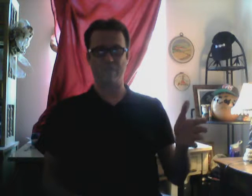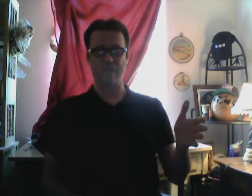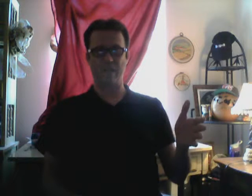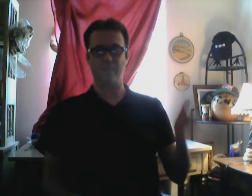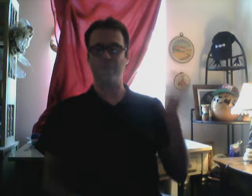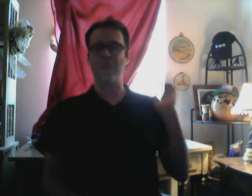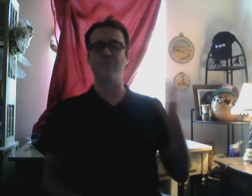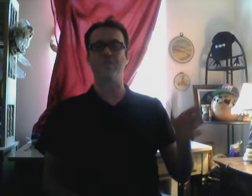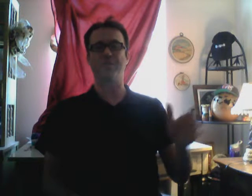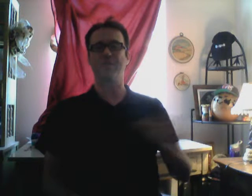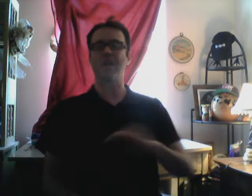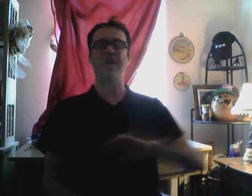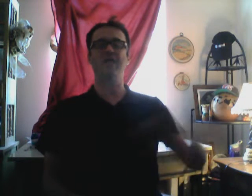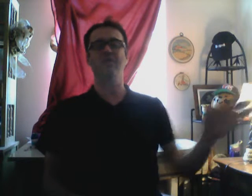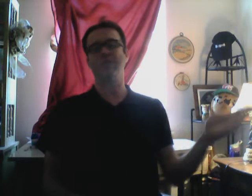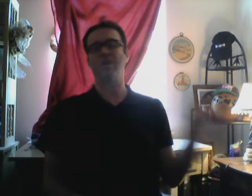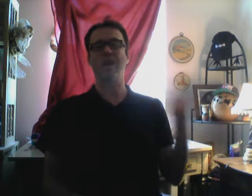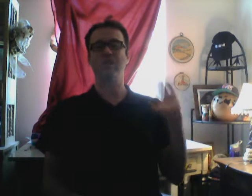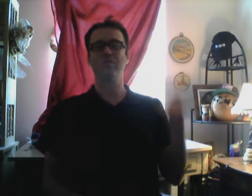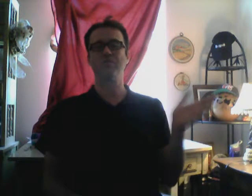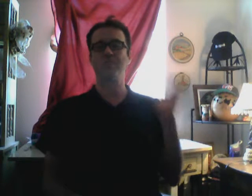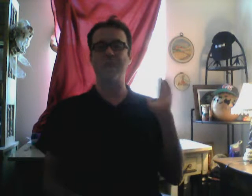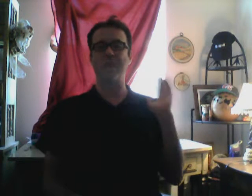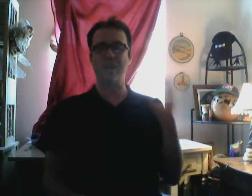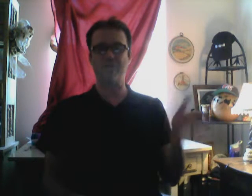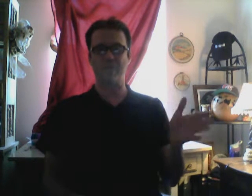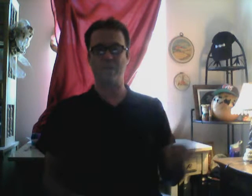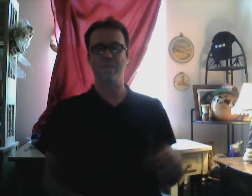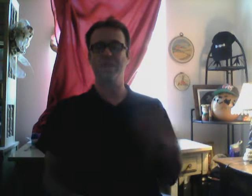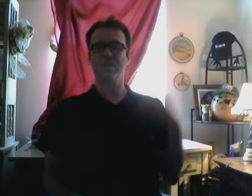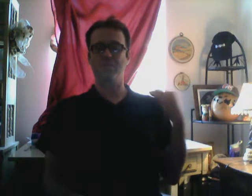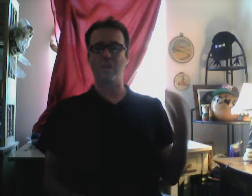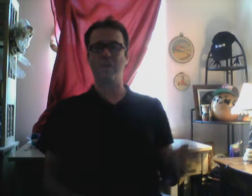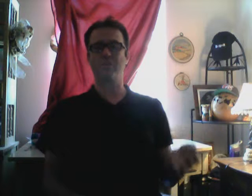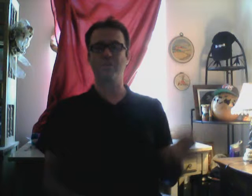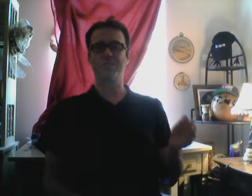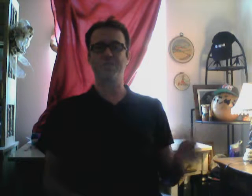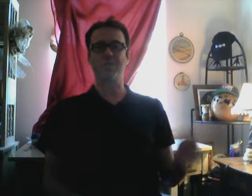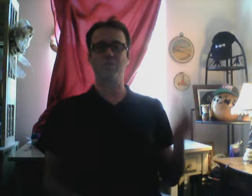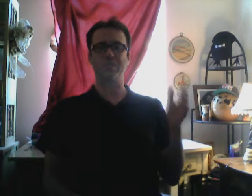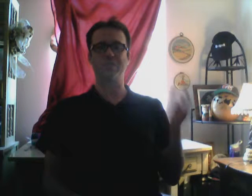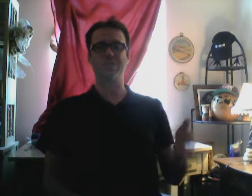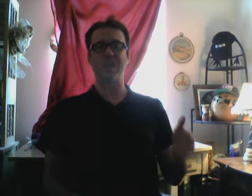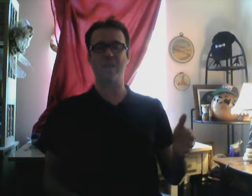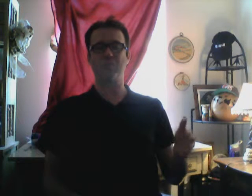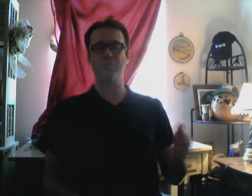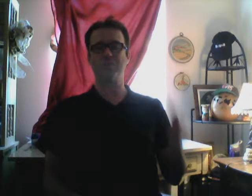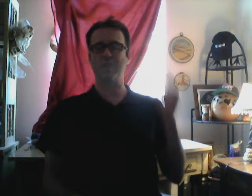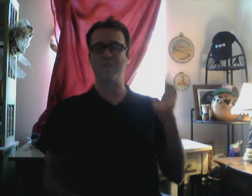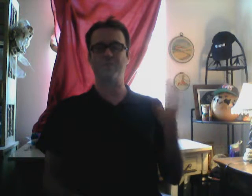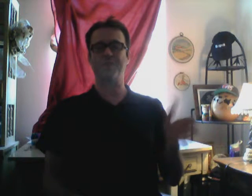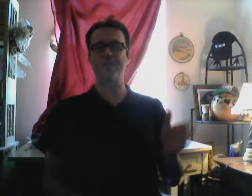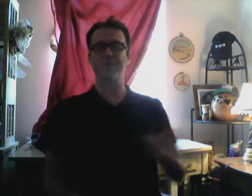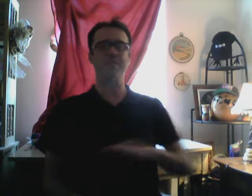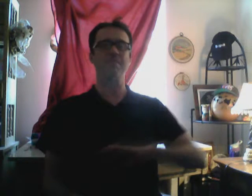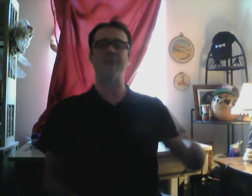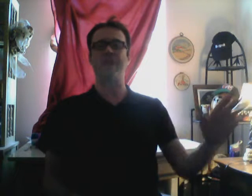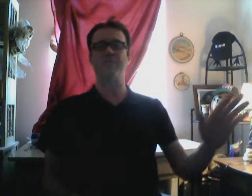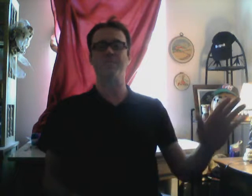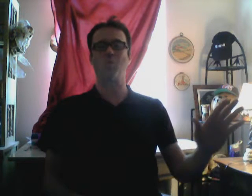Every time. Everything. I. I lose to everybody. So. Every sacred stab wound. Everything. Matters more